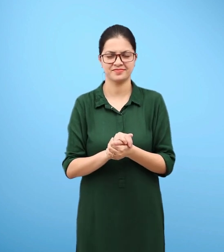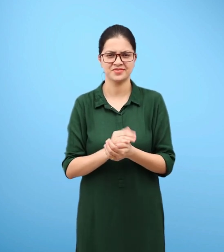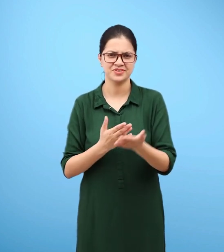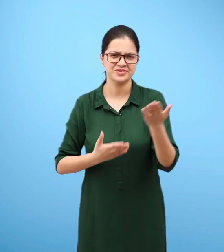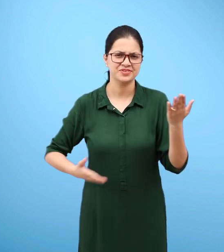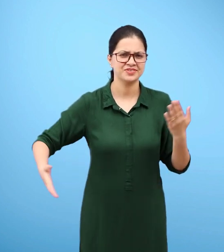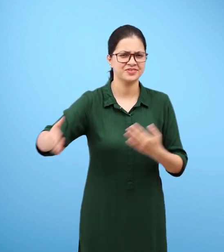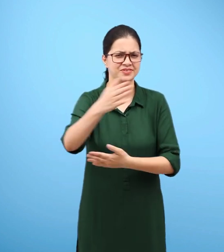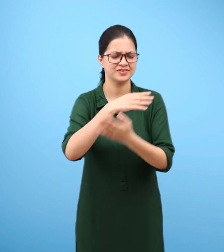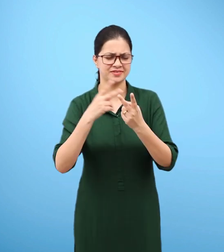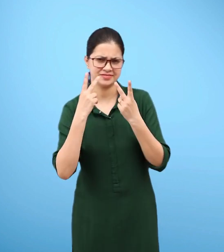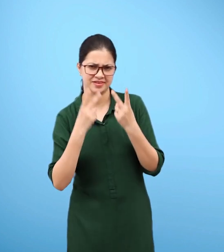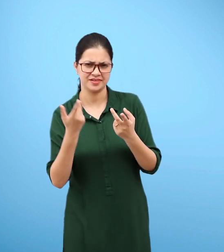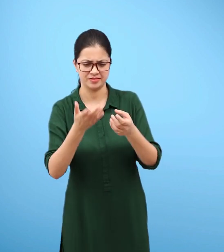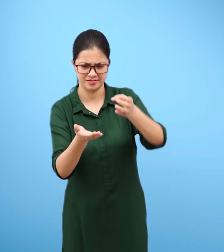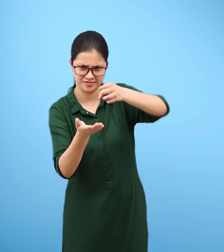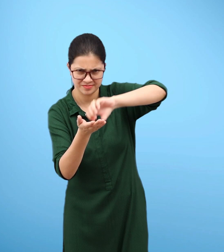Can you now guess what was in the bottle?